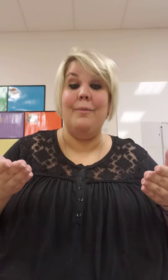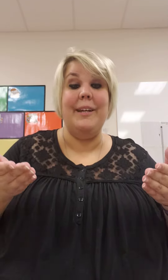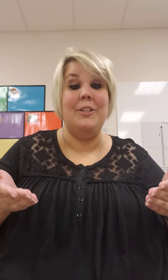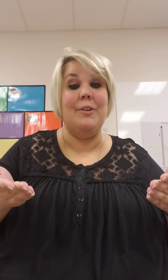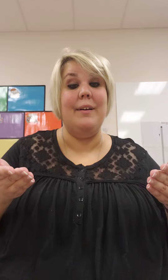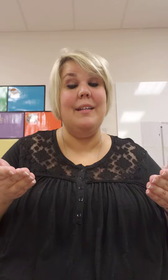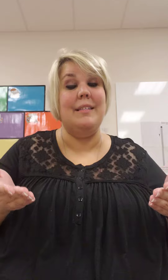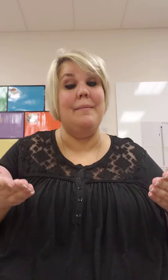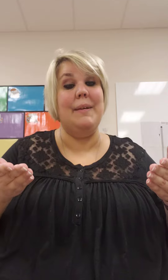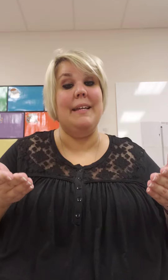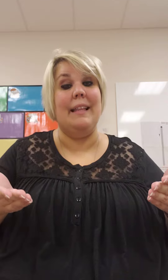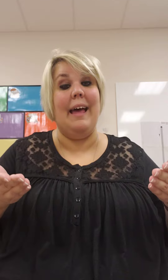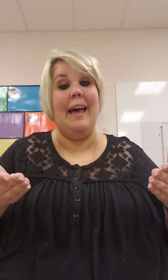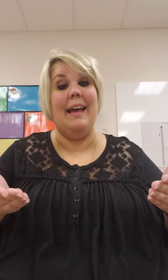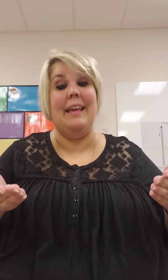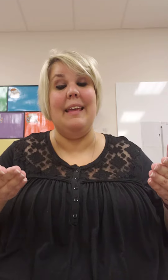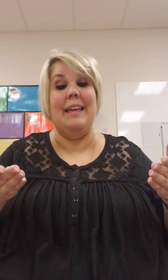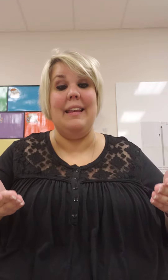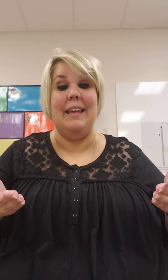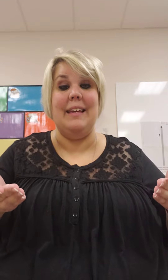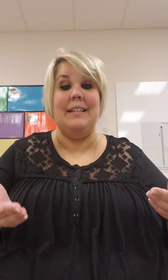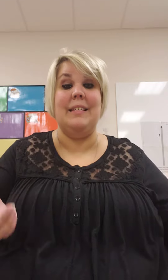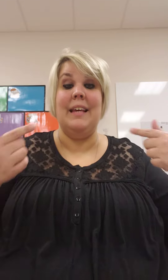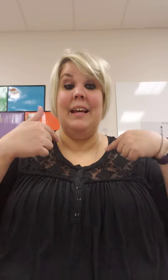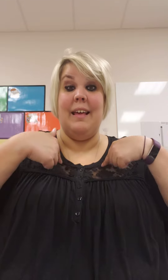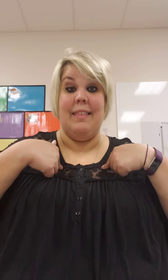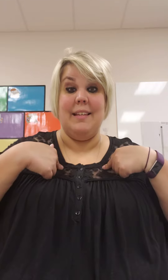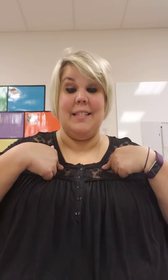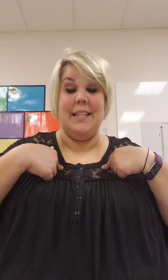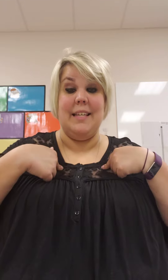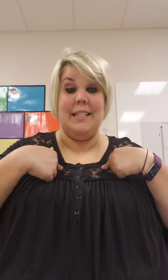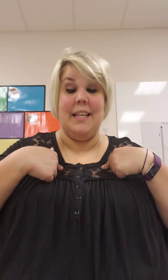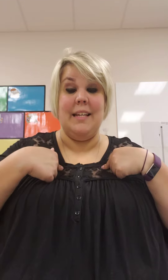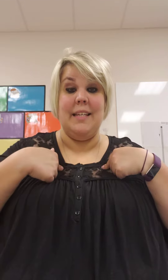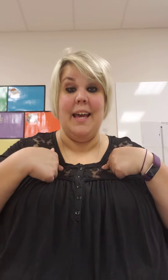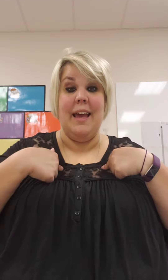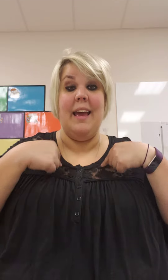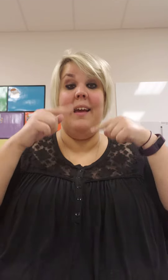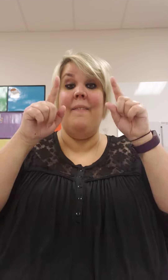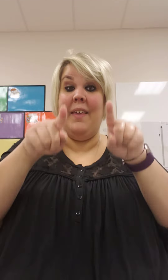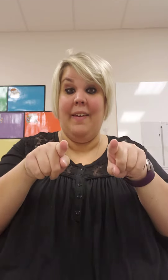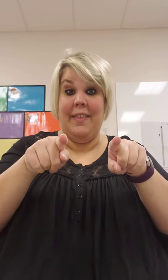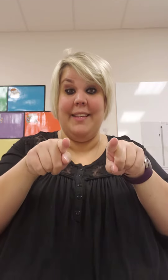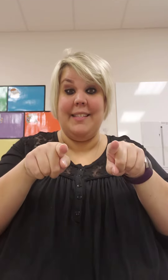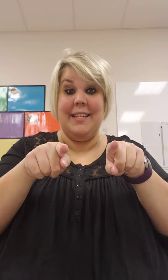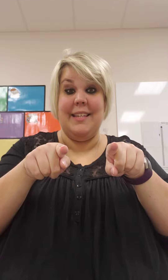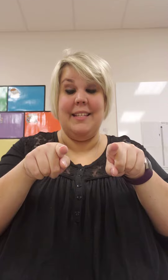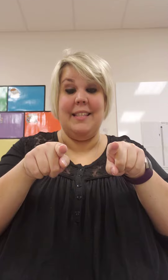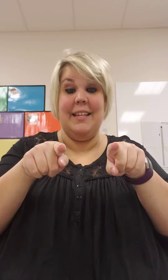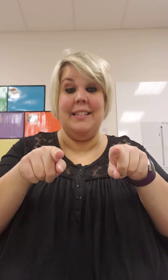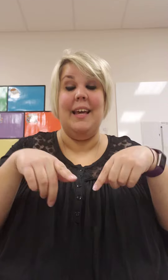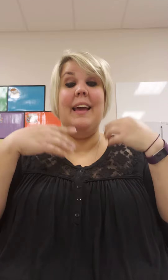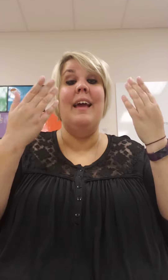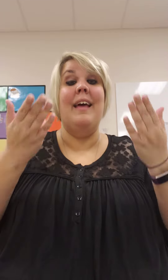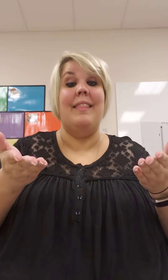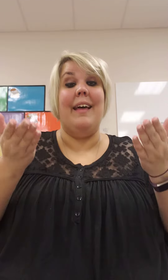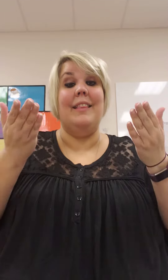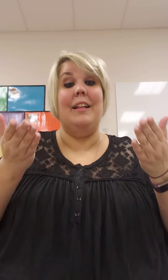rejoice and be glad in it. This is the day, this is the day that the